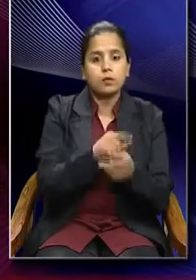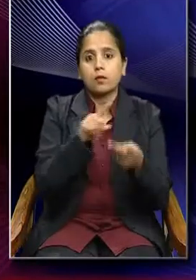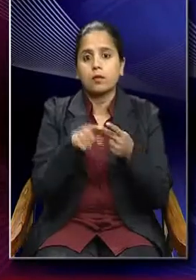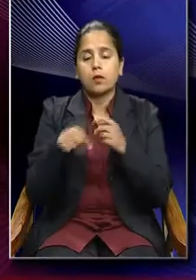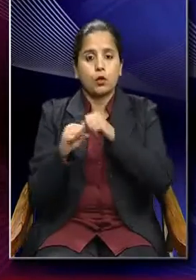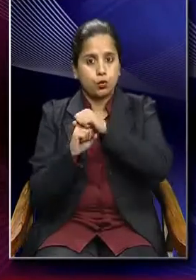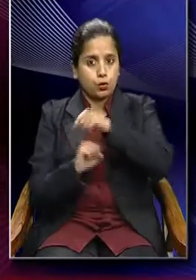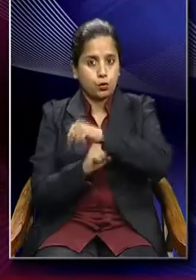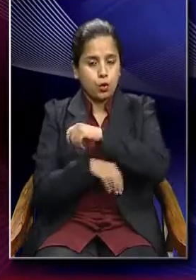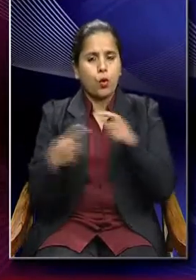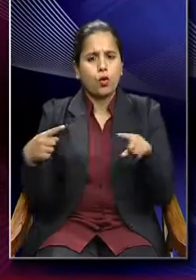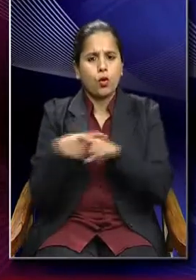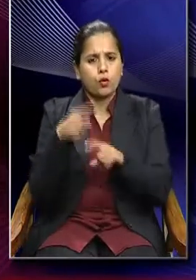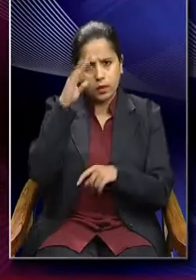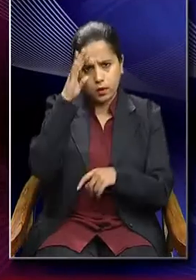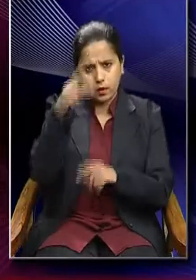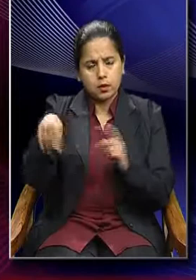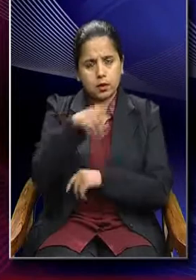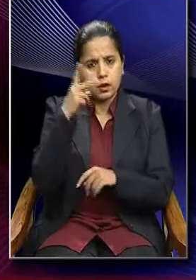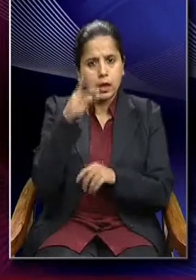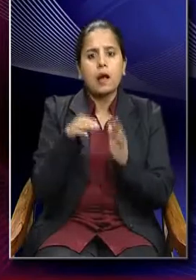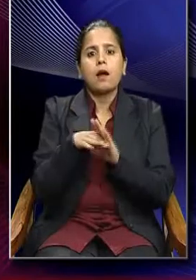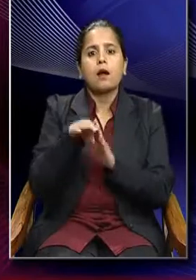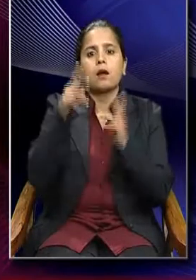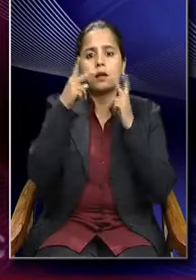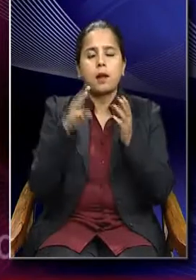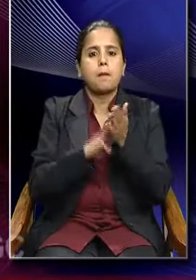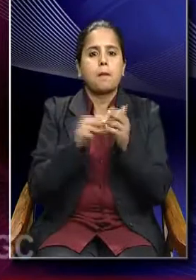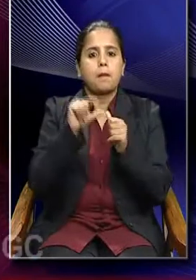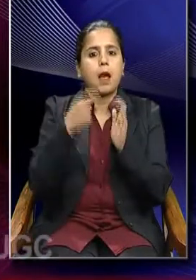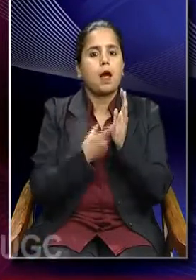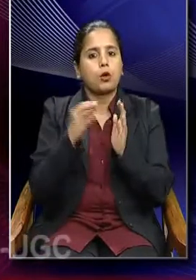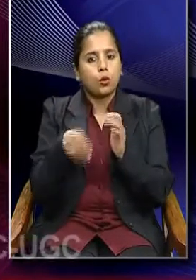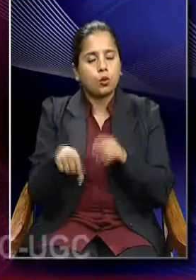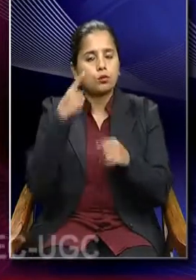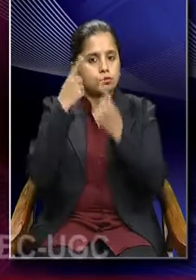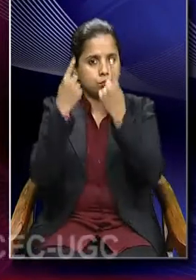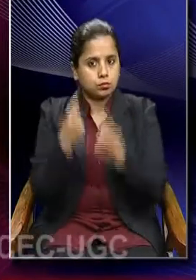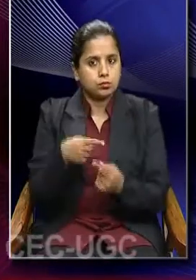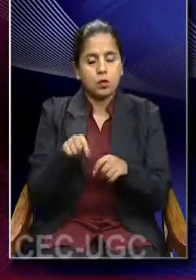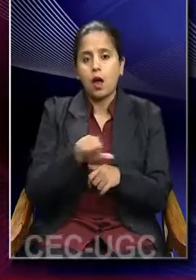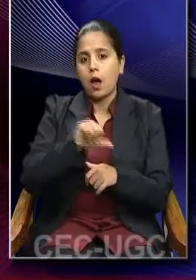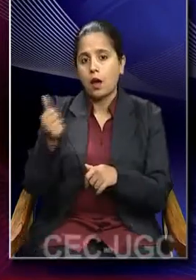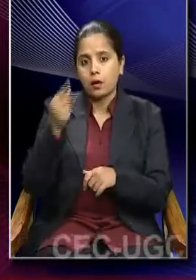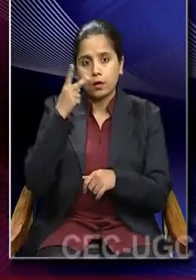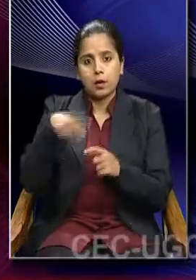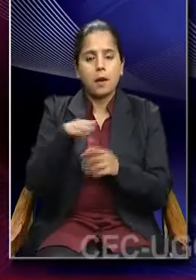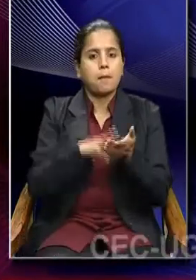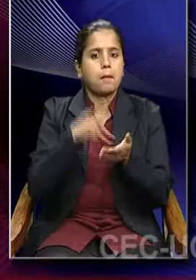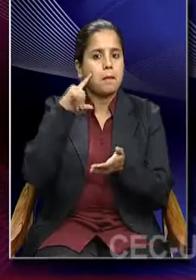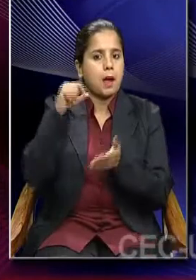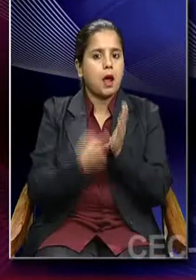conflict theory which were at the level of macro analysis. The other is micro